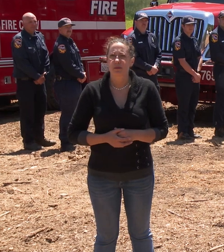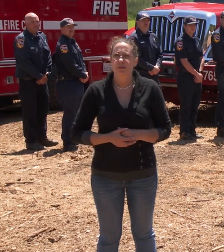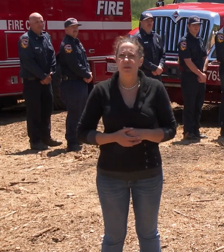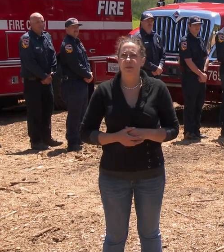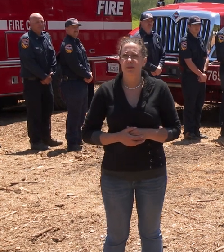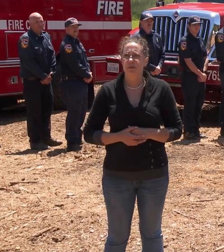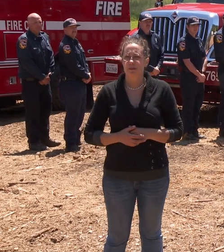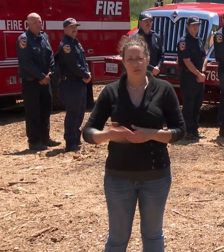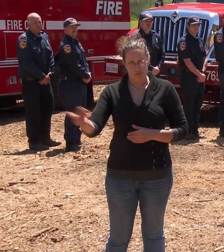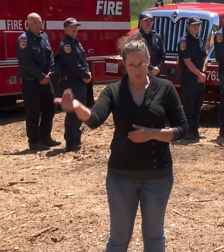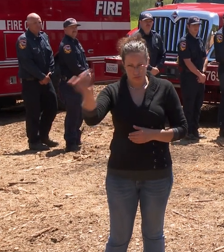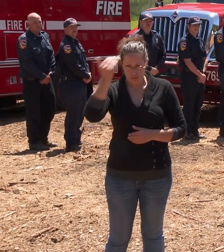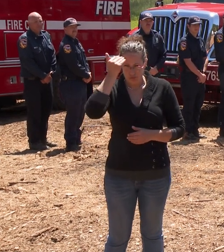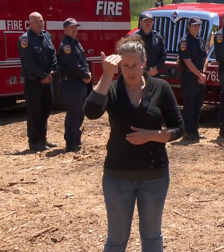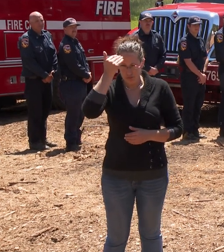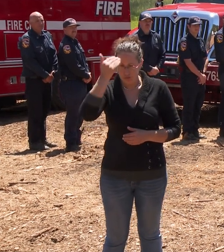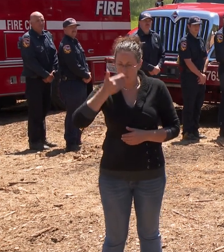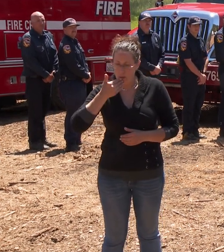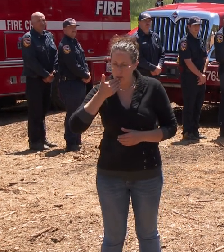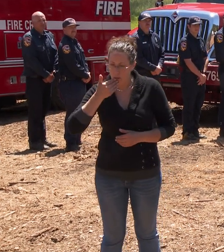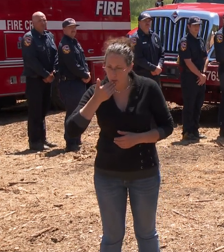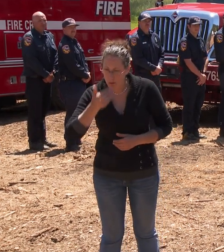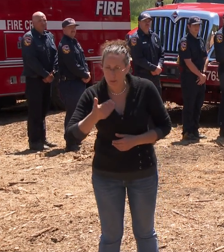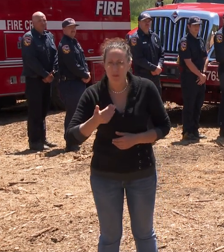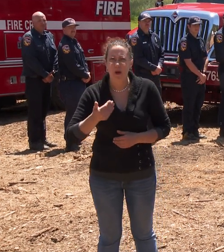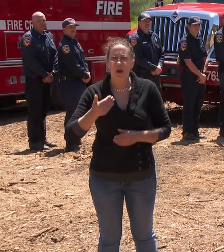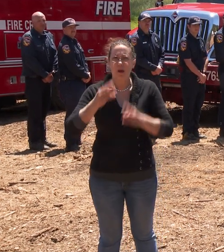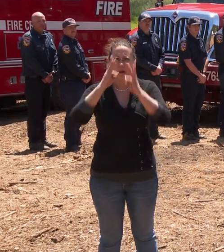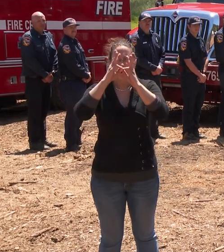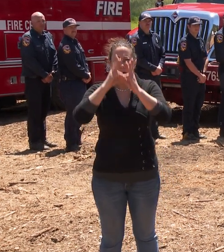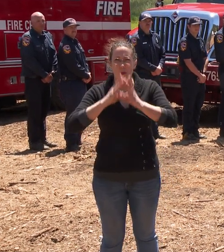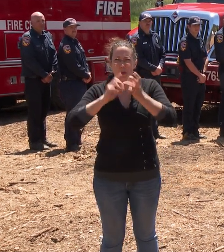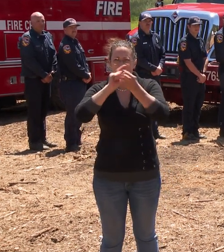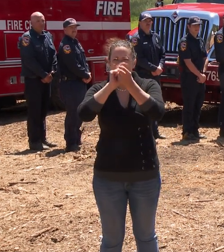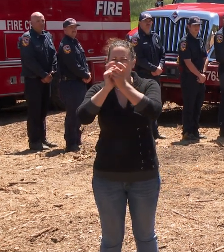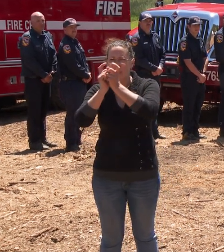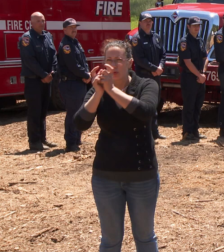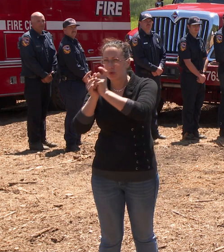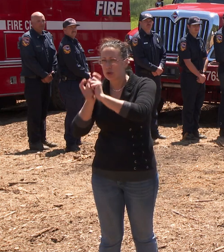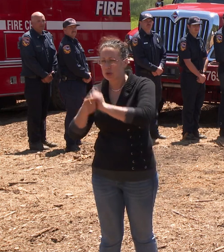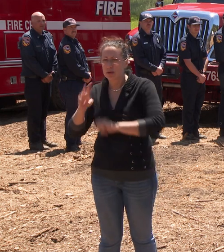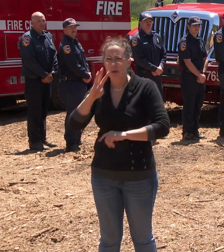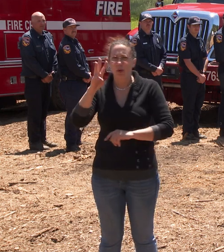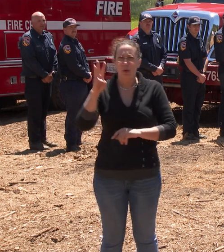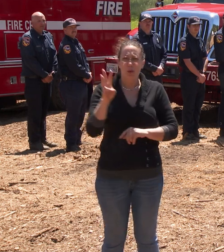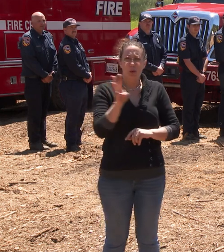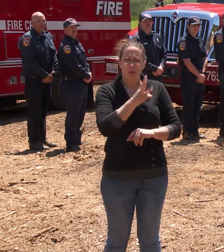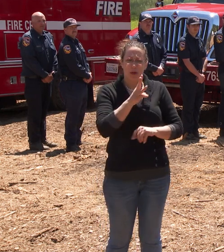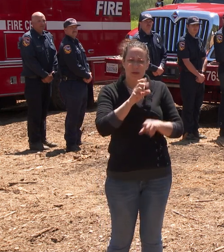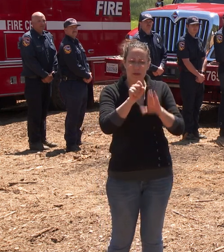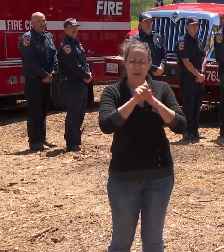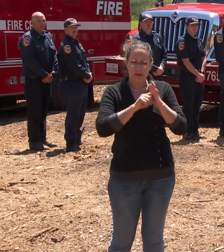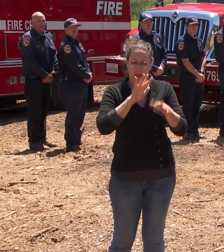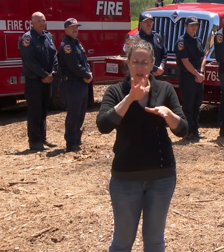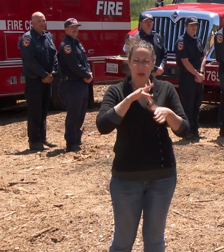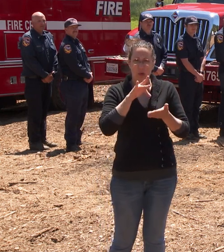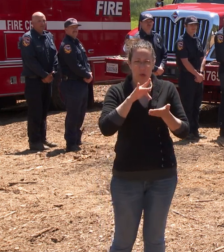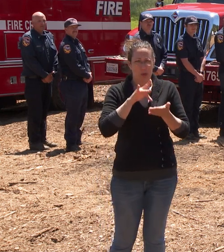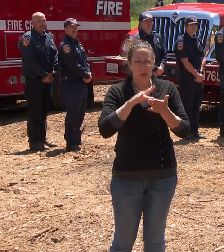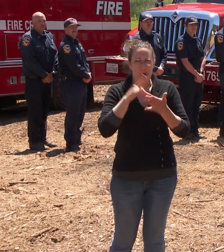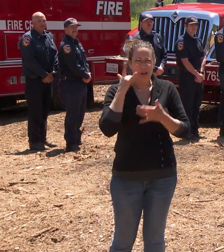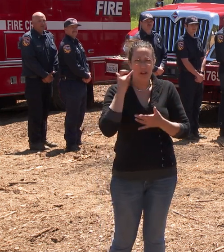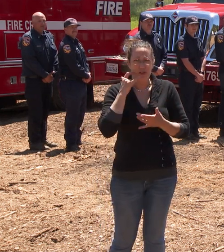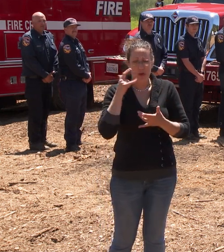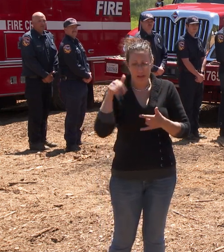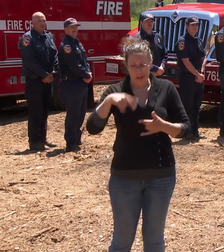We are well aware that with the accelerating effects of climate change the western states including California are in for a summer that may